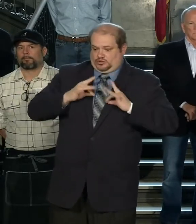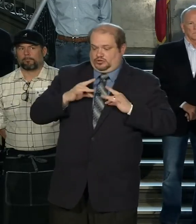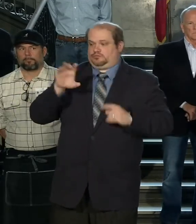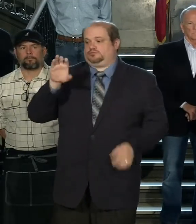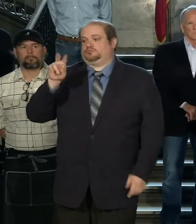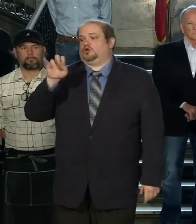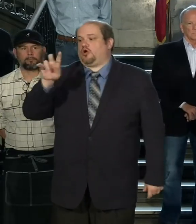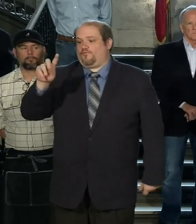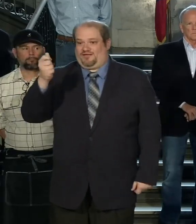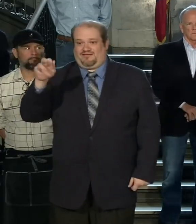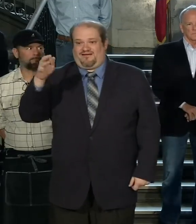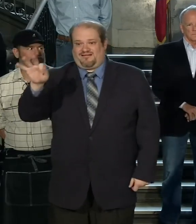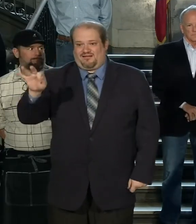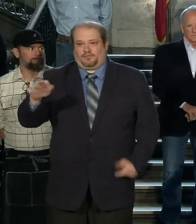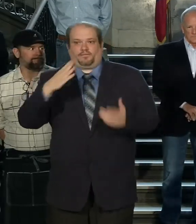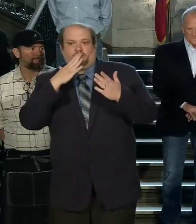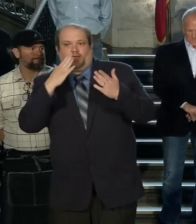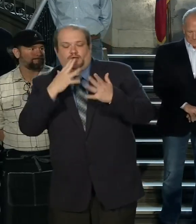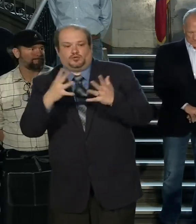Thank you so much.